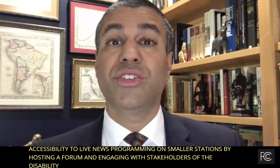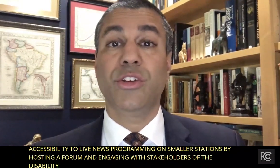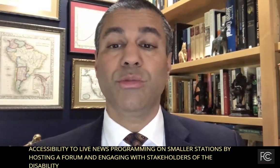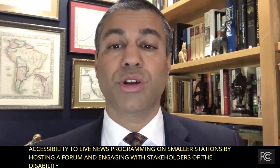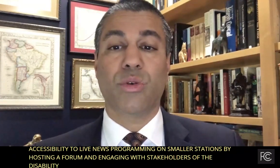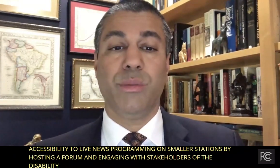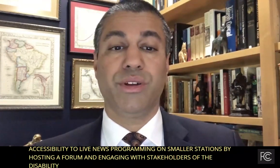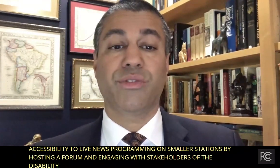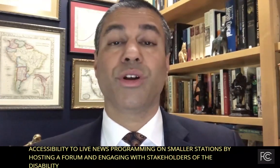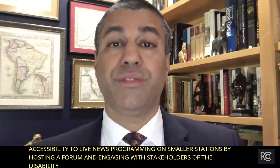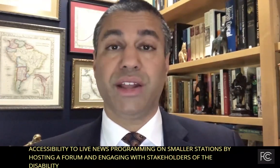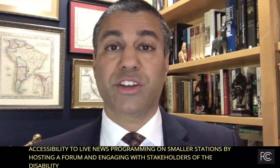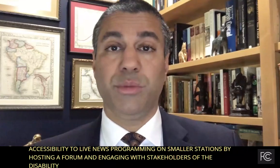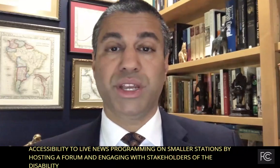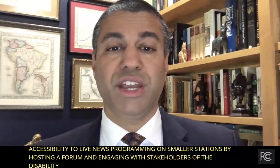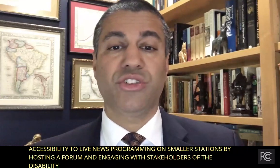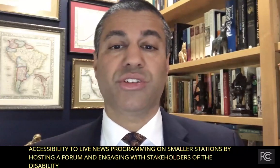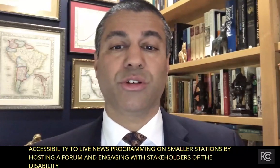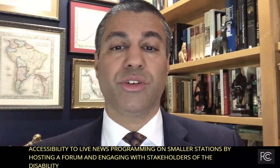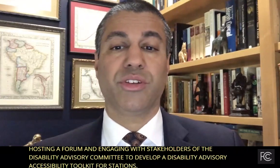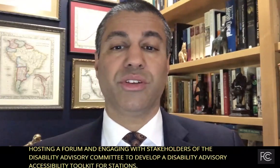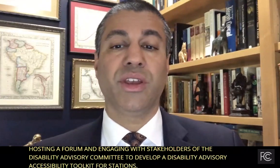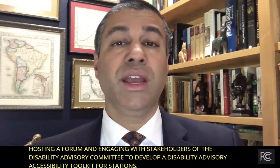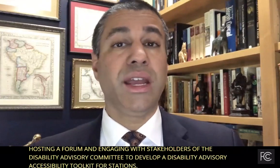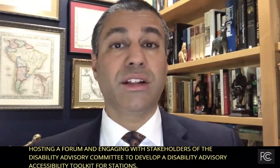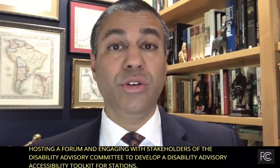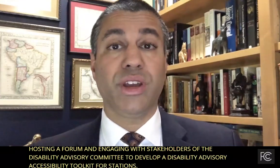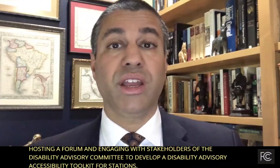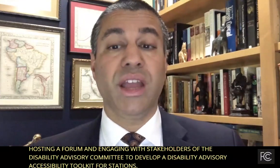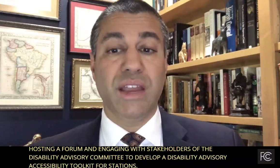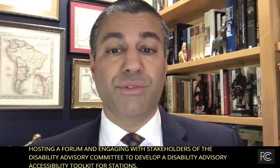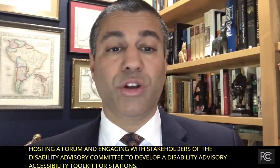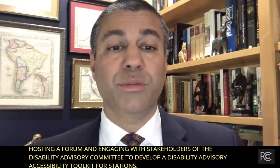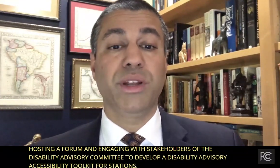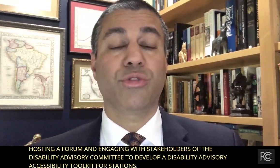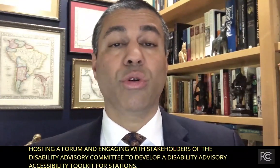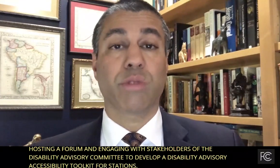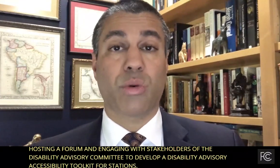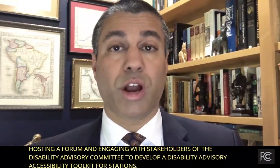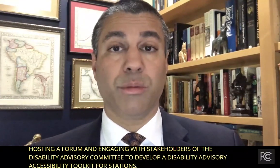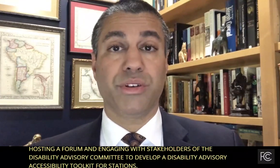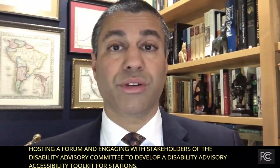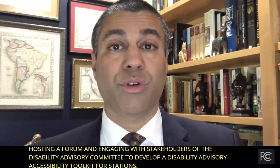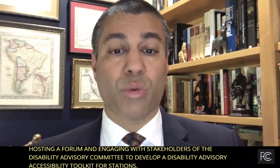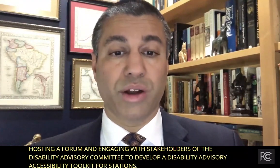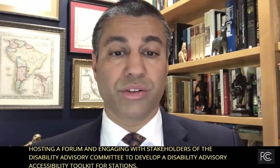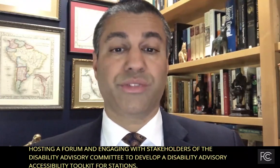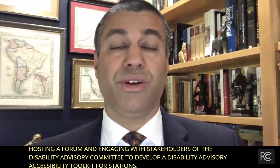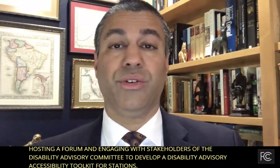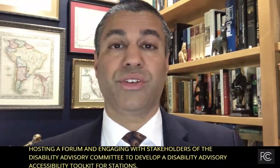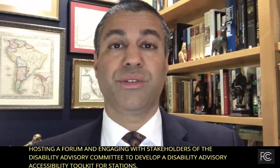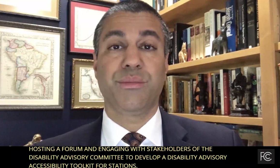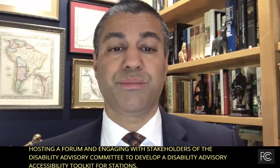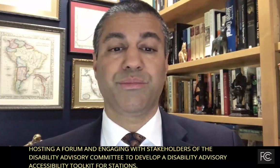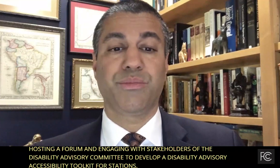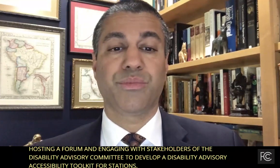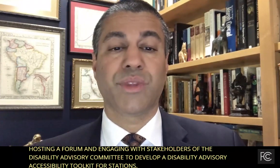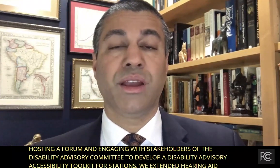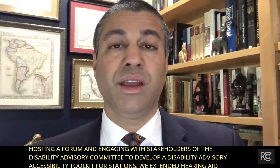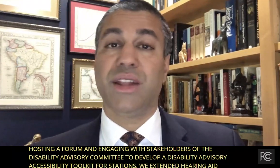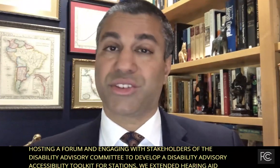to consumer equipment for advanced communication services, including a volume control requirement for wireless phones.